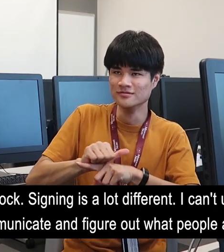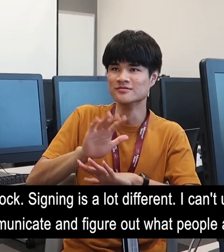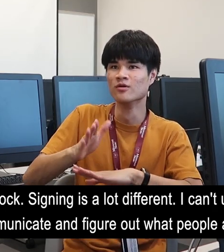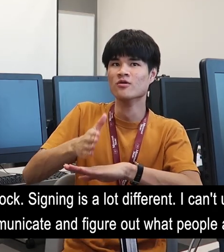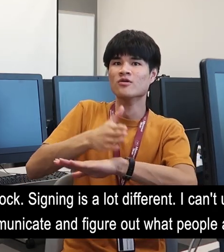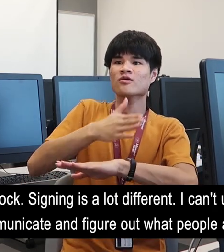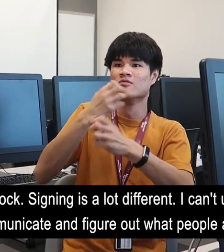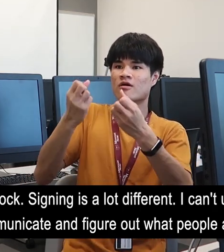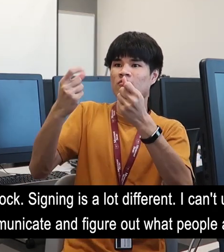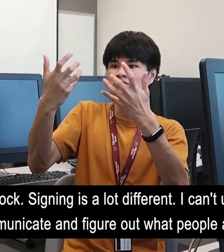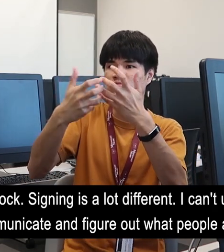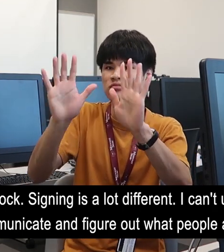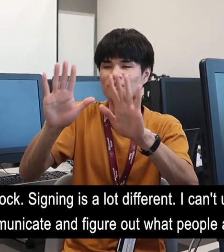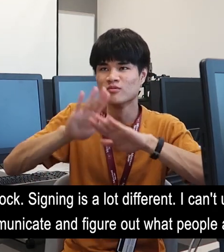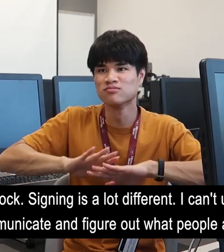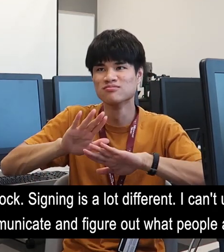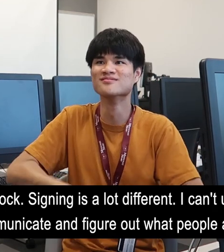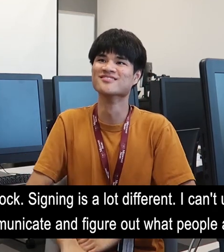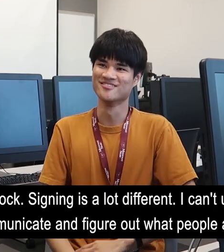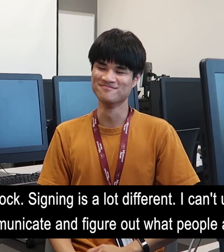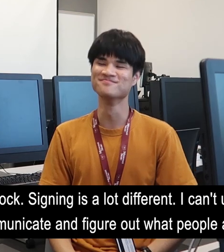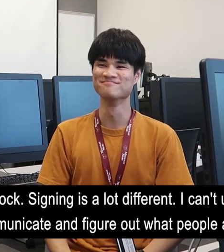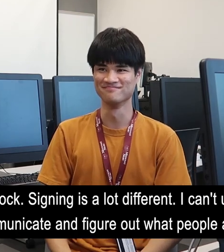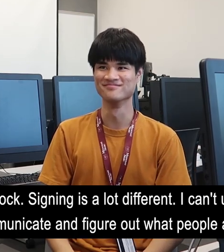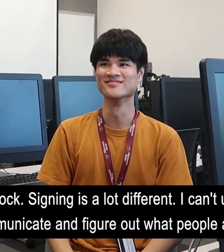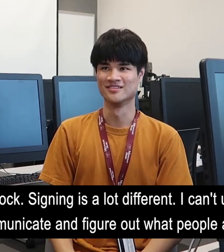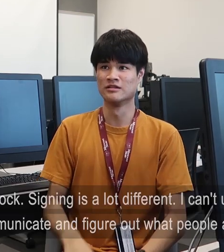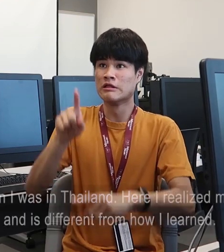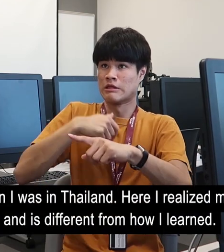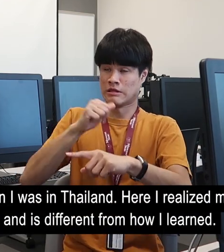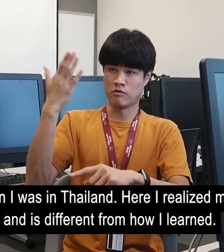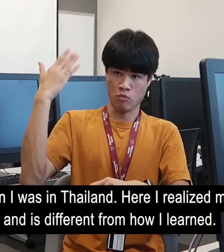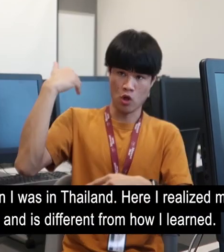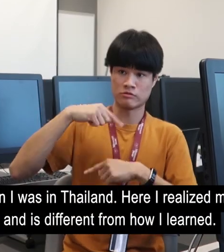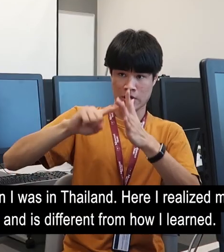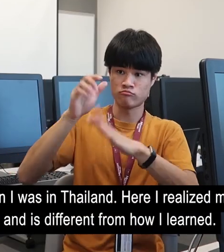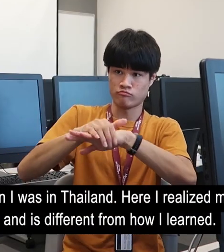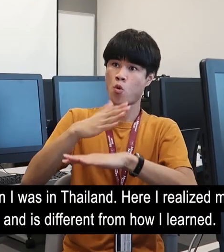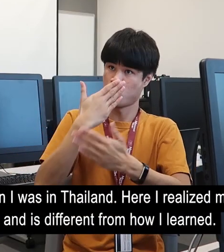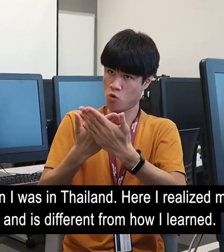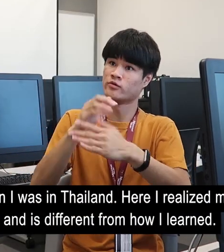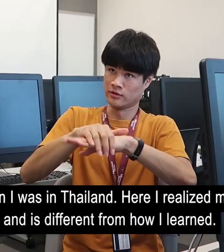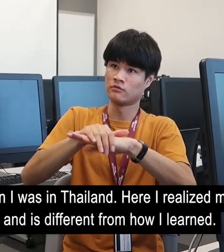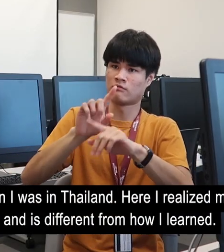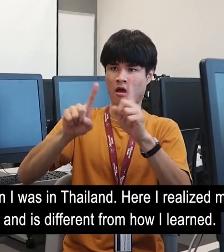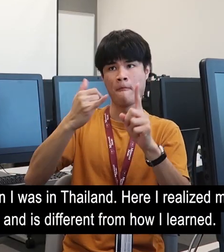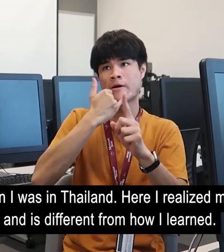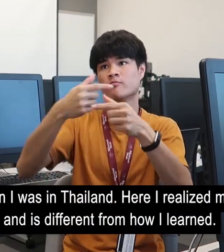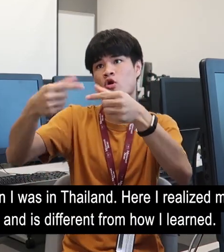people are saying. I thought I was very good at English when I was in Thailand. Here, I realized my grammar wasn't correct and is different from how I learned.